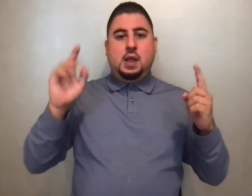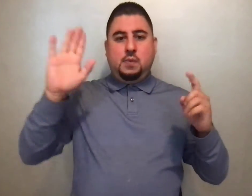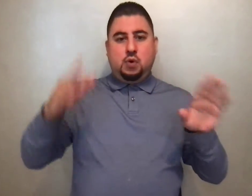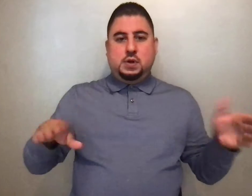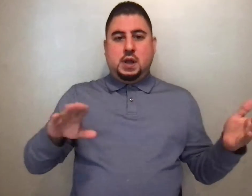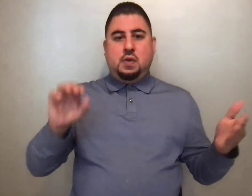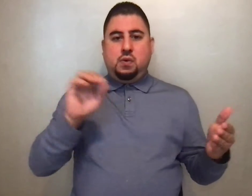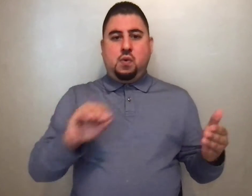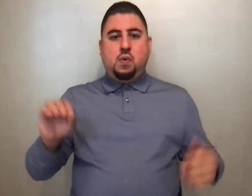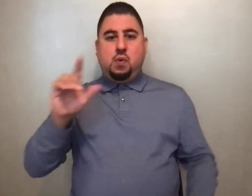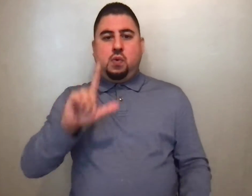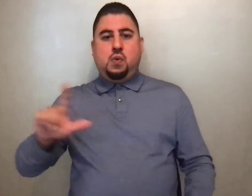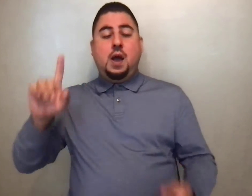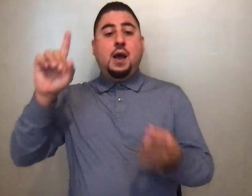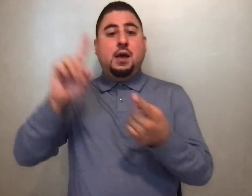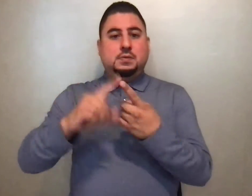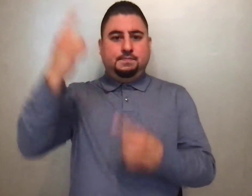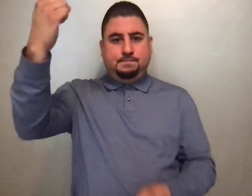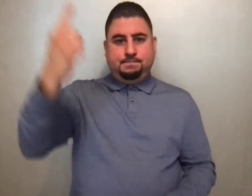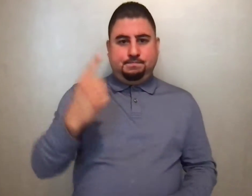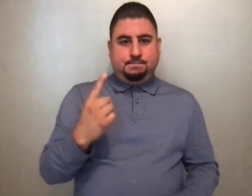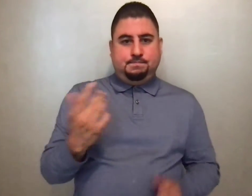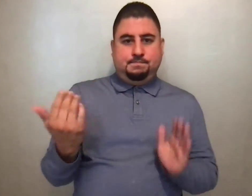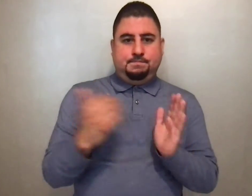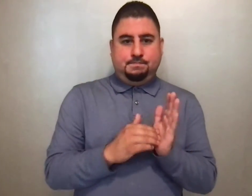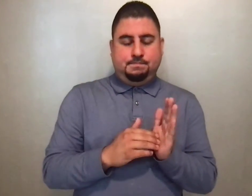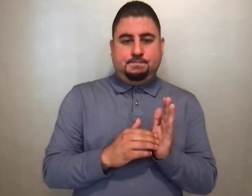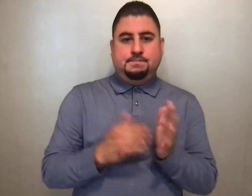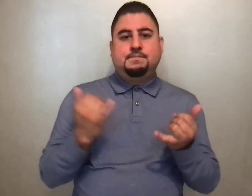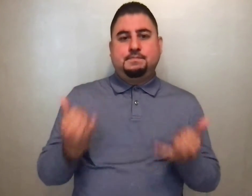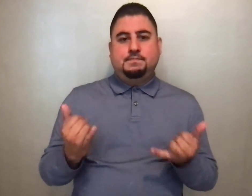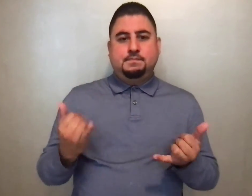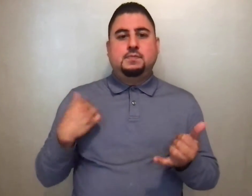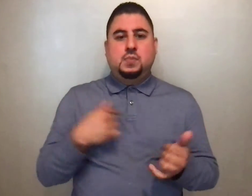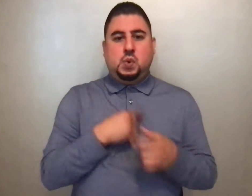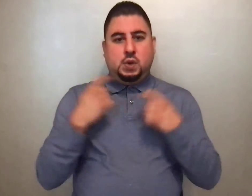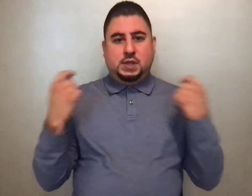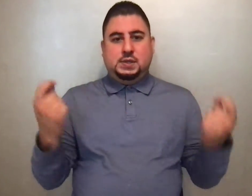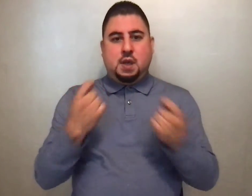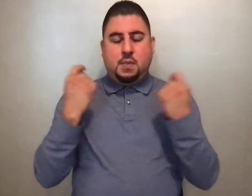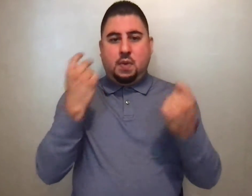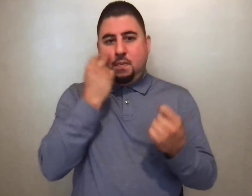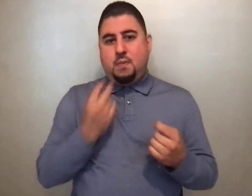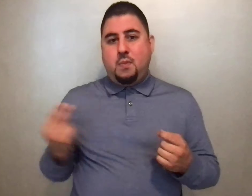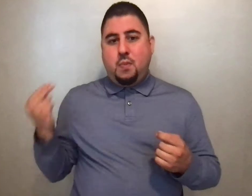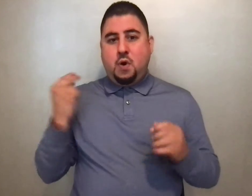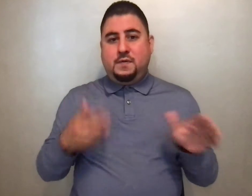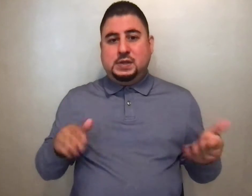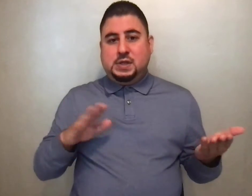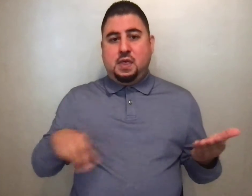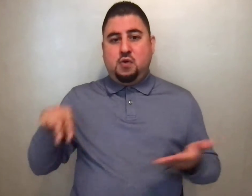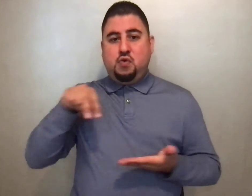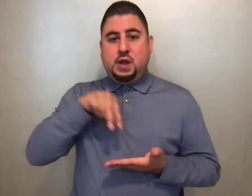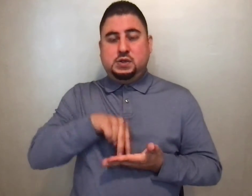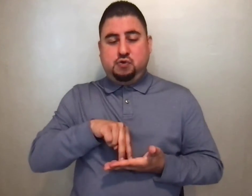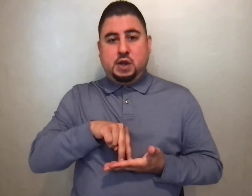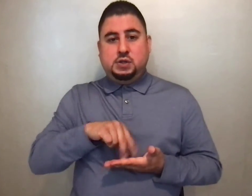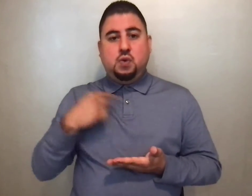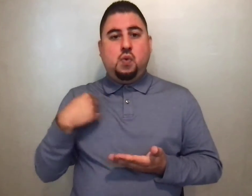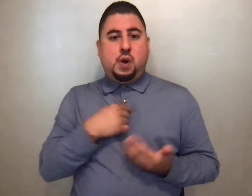O Lord, until you come again. Therefore, as we celebrate the memorial of his death and resurrection, we offer you,